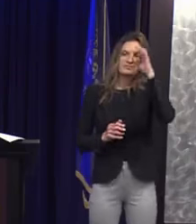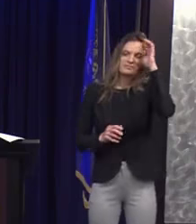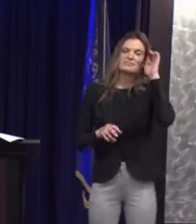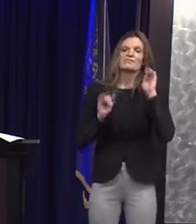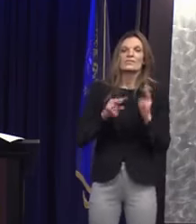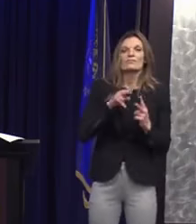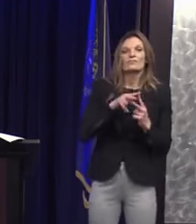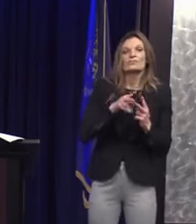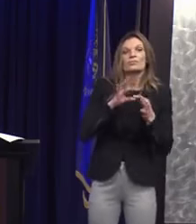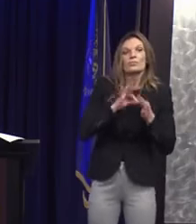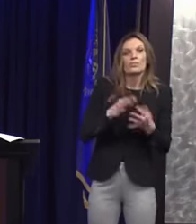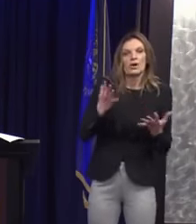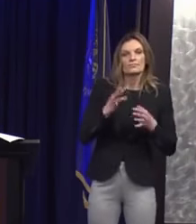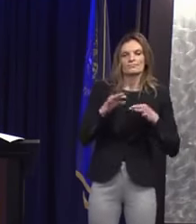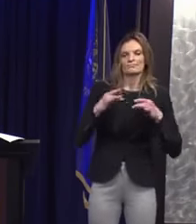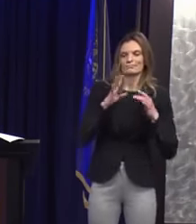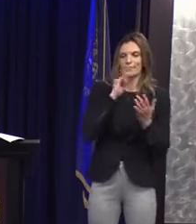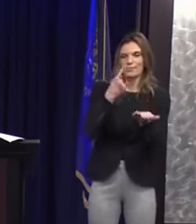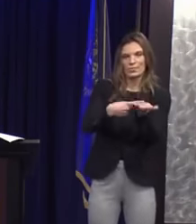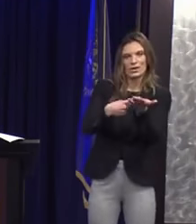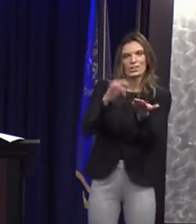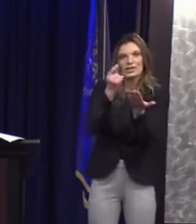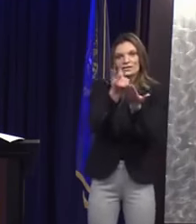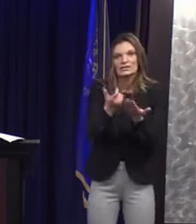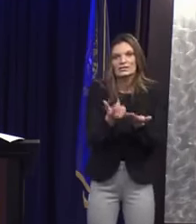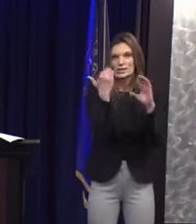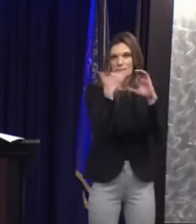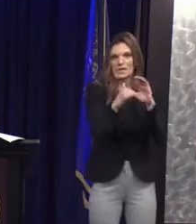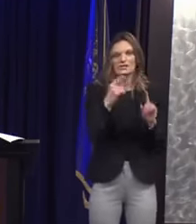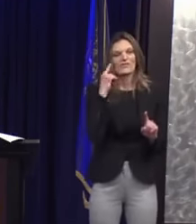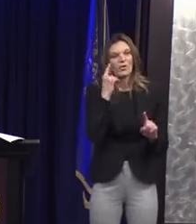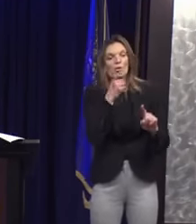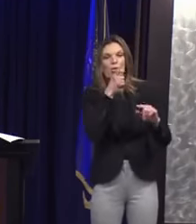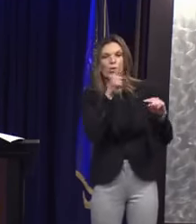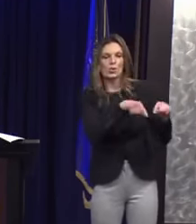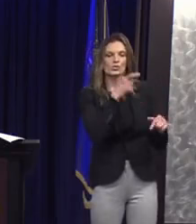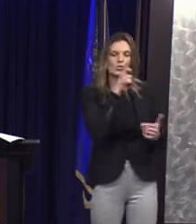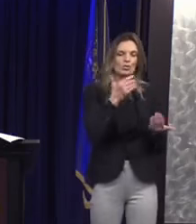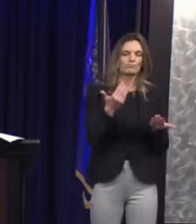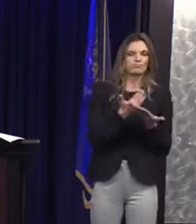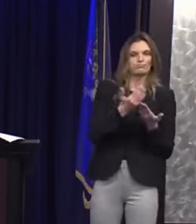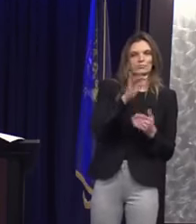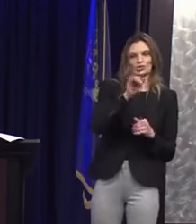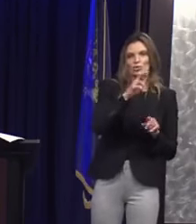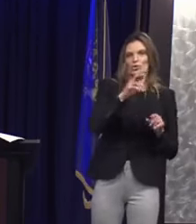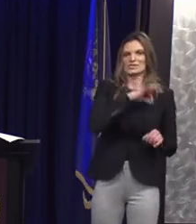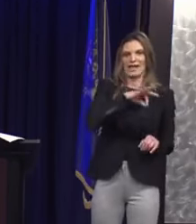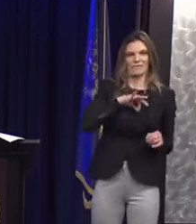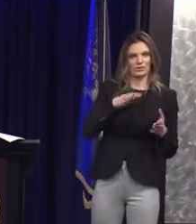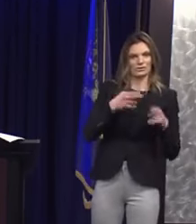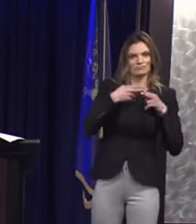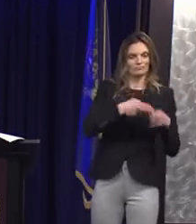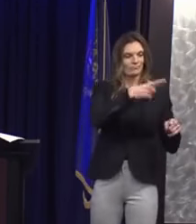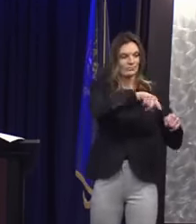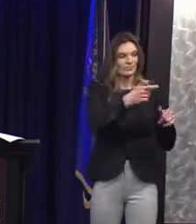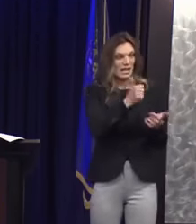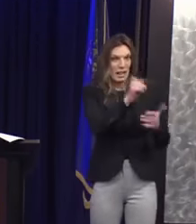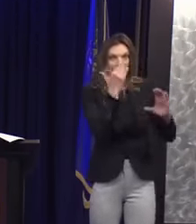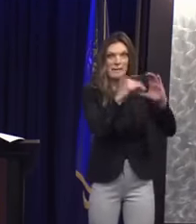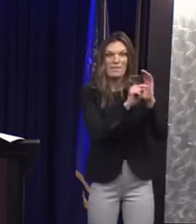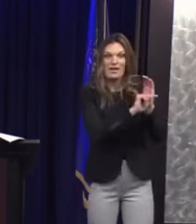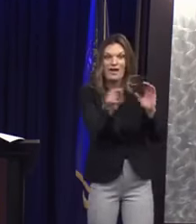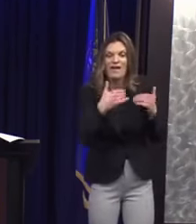regarding deletion of emails by junior staffers. My team reviewed the evidence for